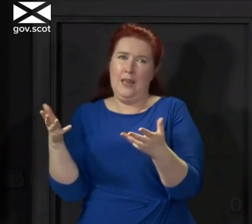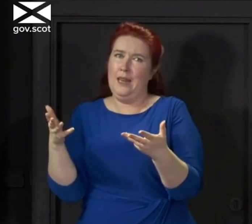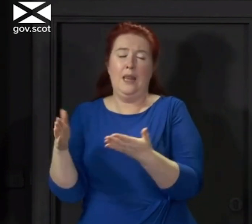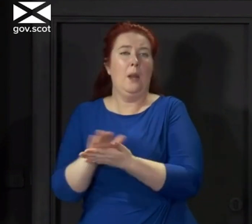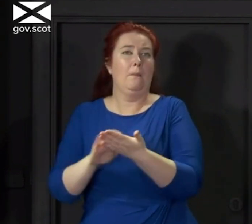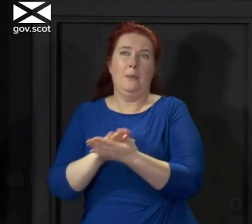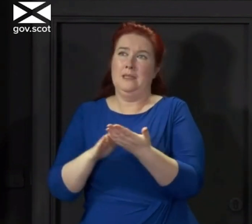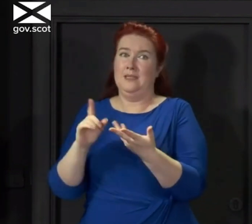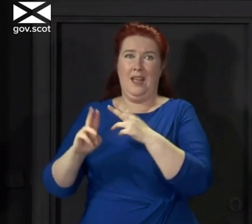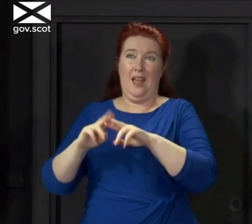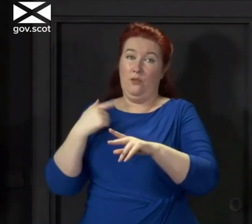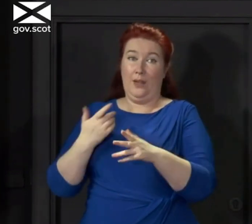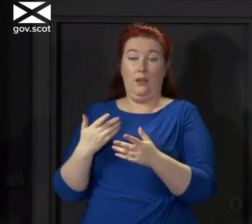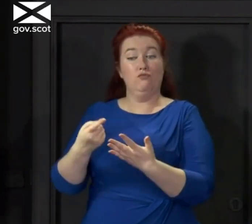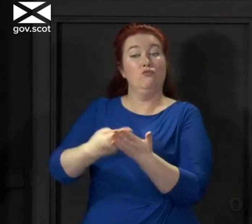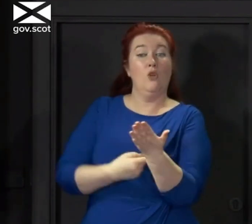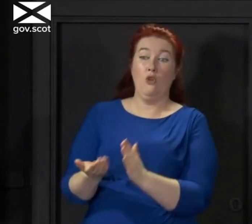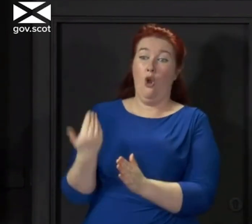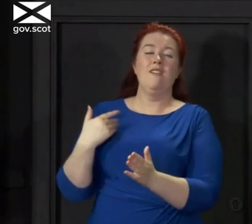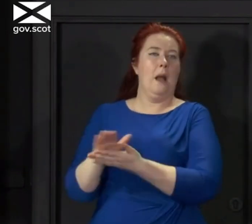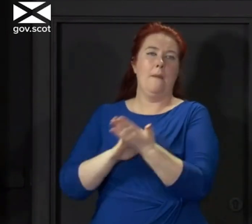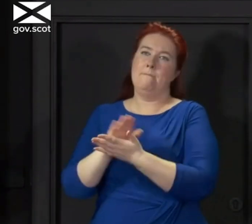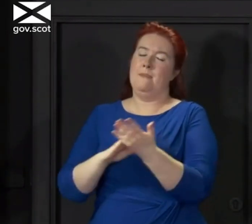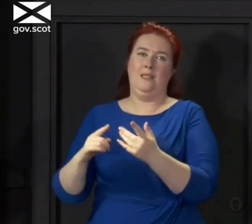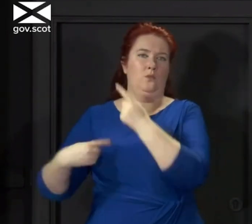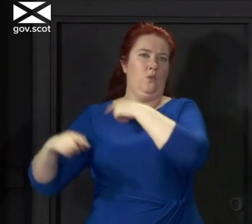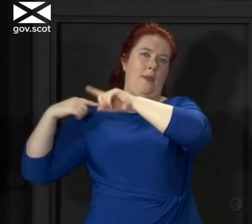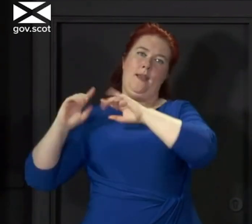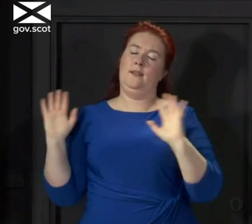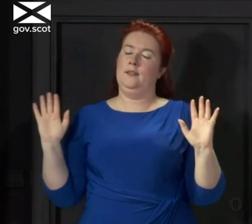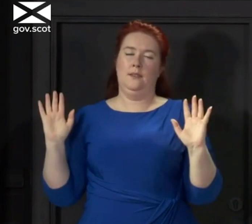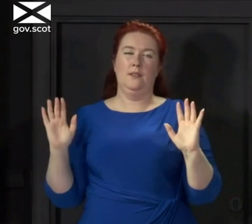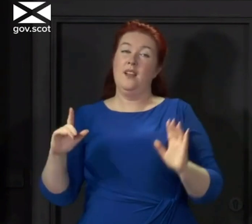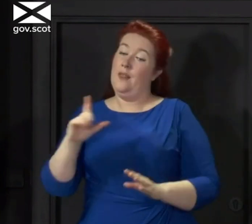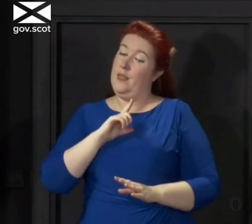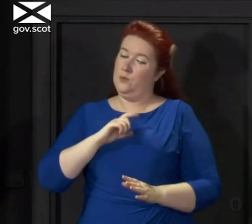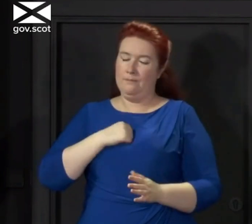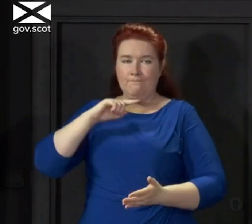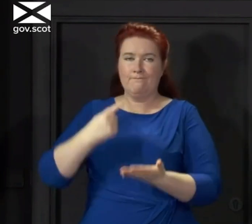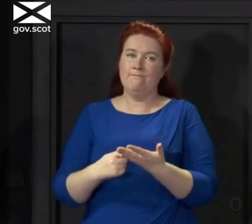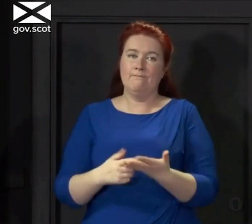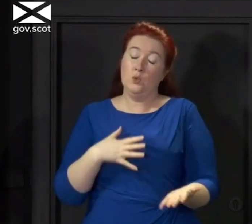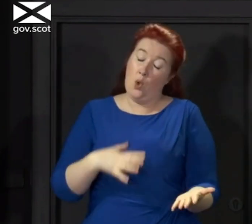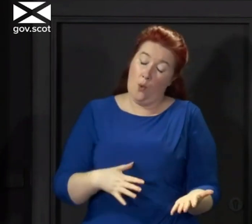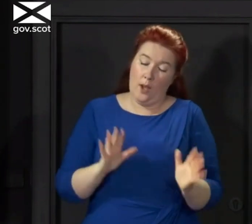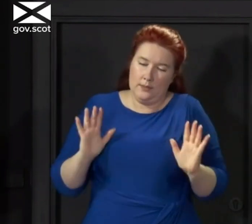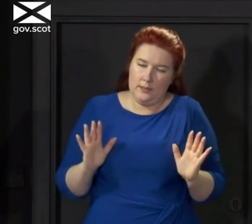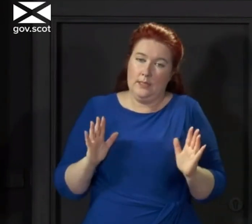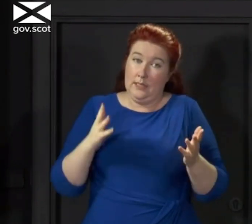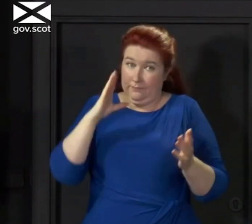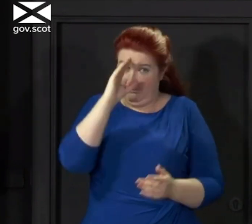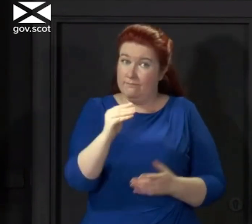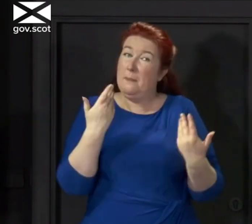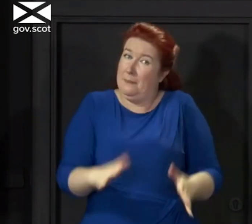-worn progress that people in Aberdeen have made. As a result, it is our conclusion, reluctantly, and this has been a difficult